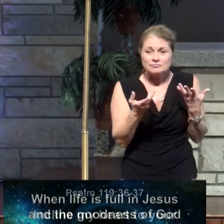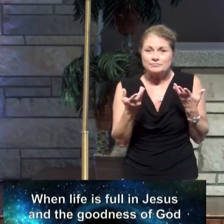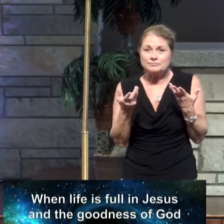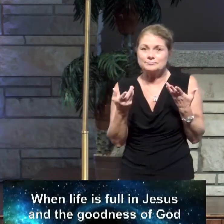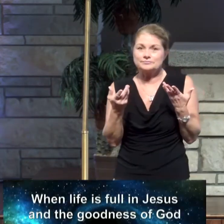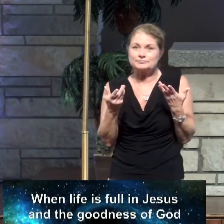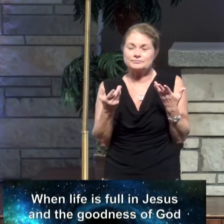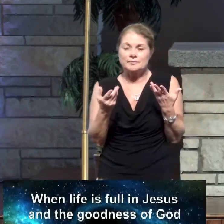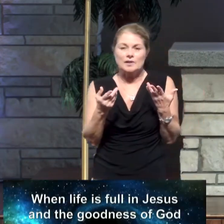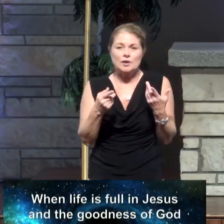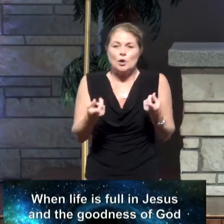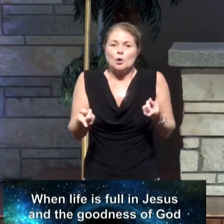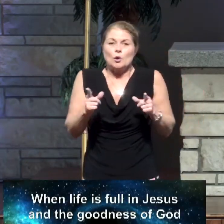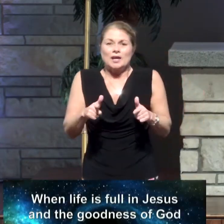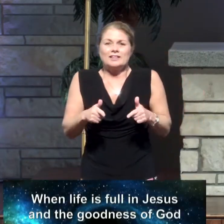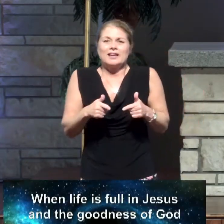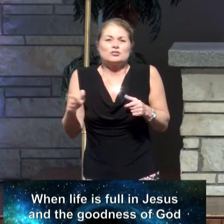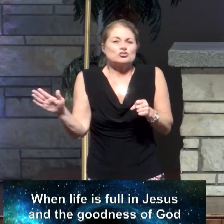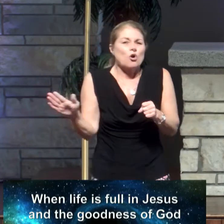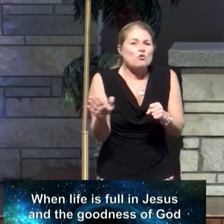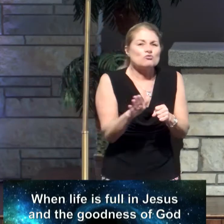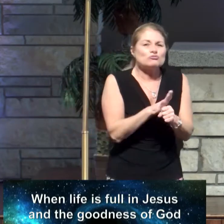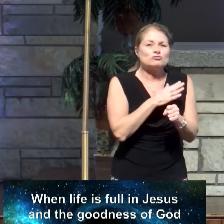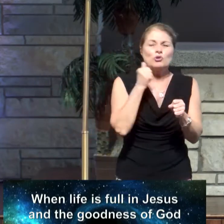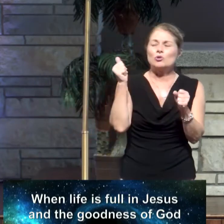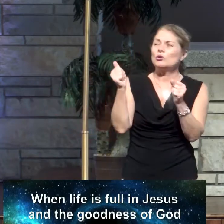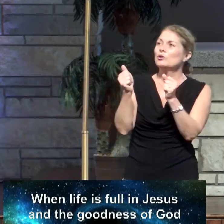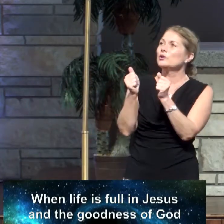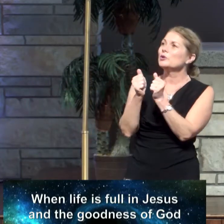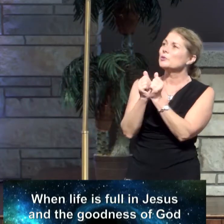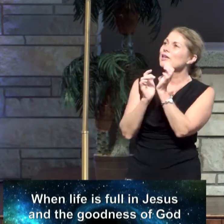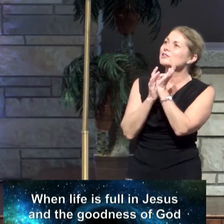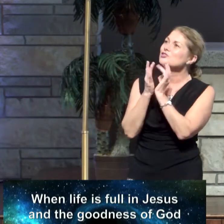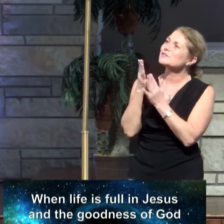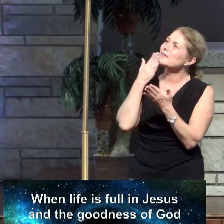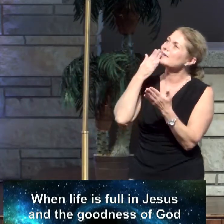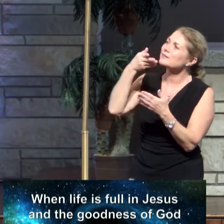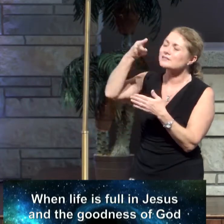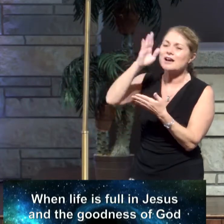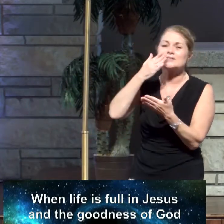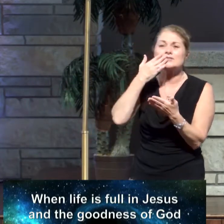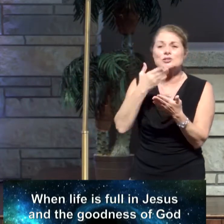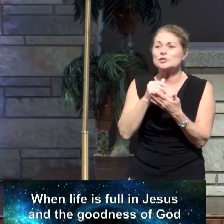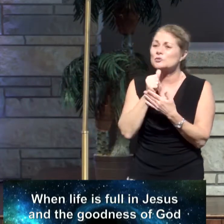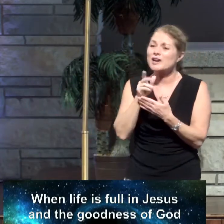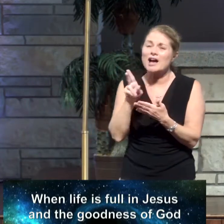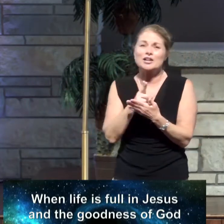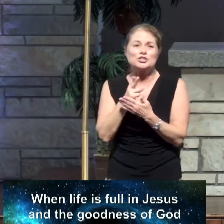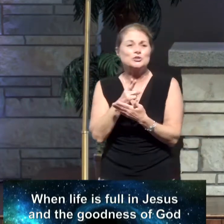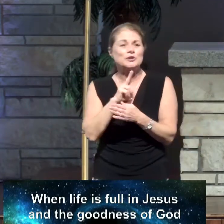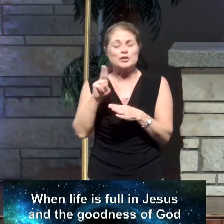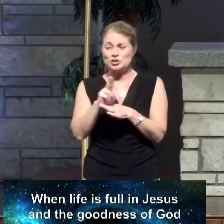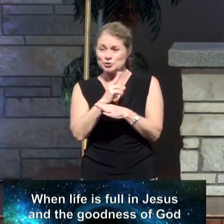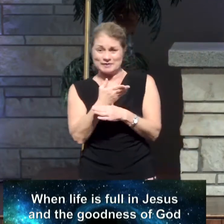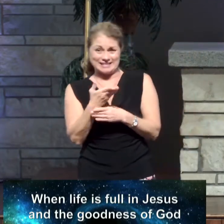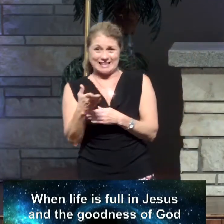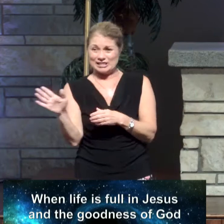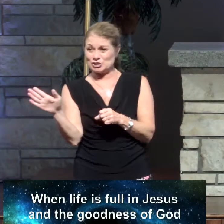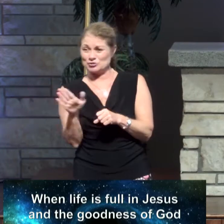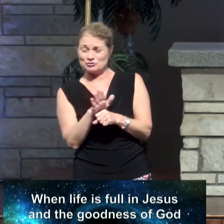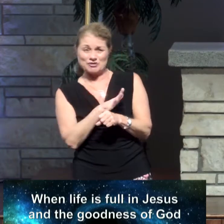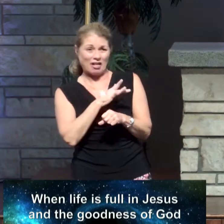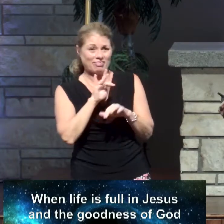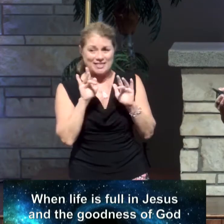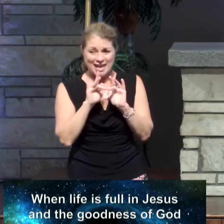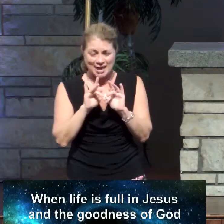when life is so full in Jesus and the goodness of God, we're not going to use stuff to fill the void. We're not